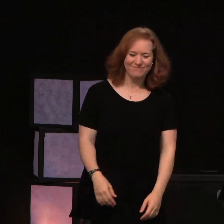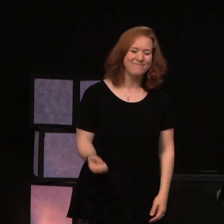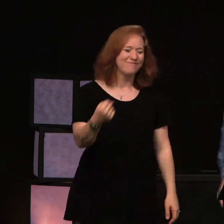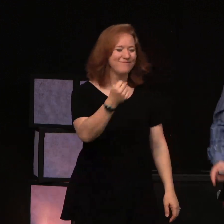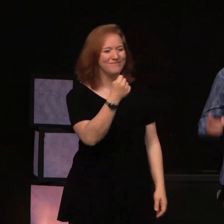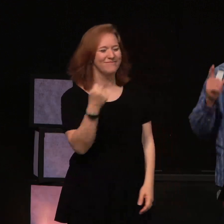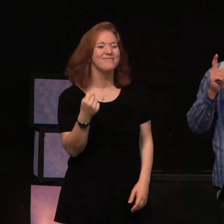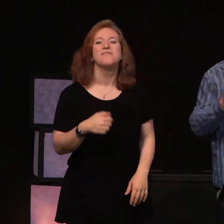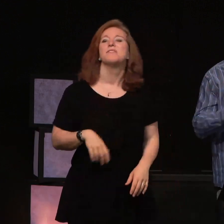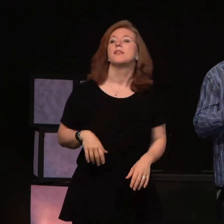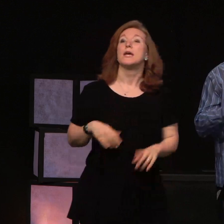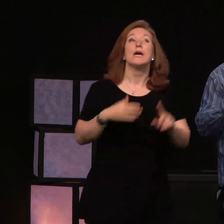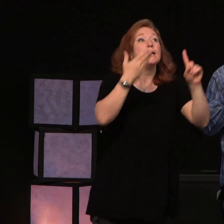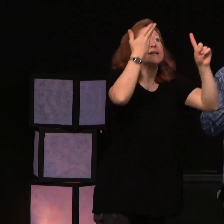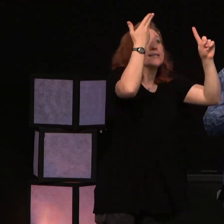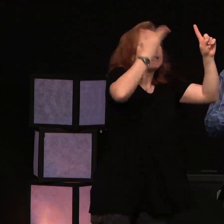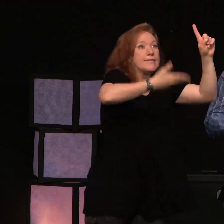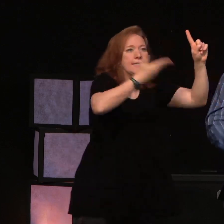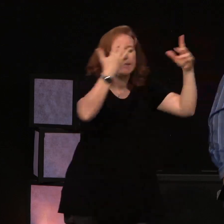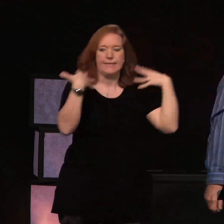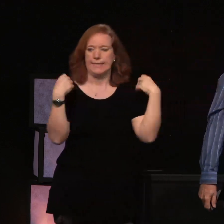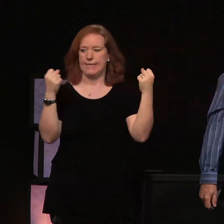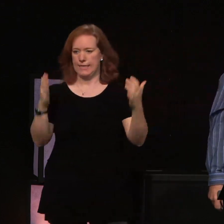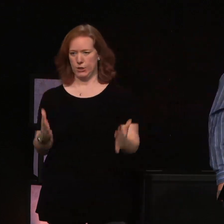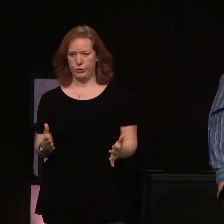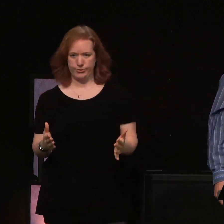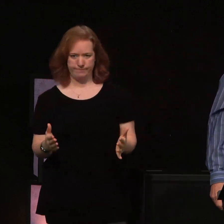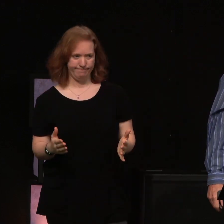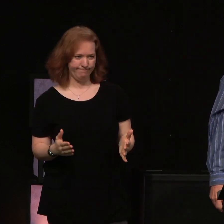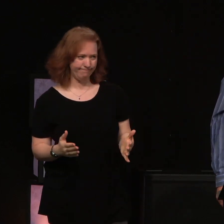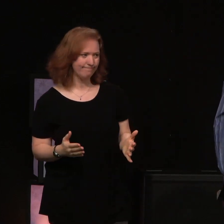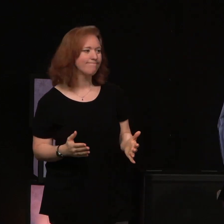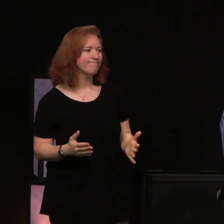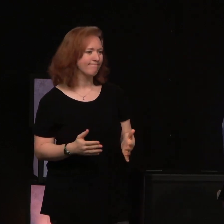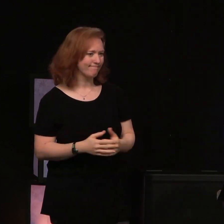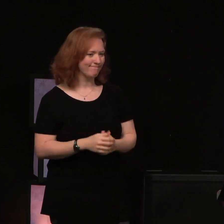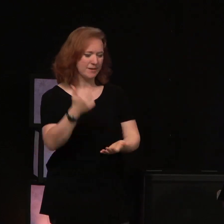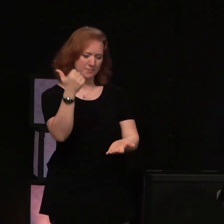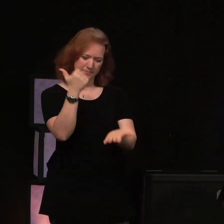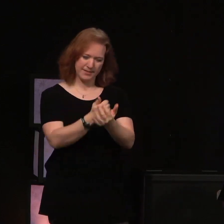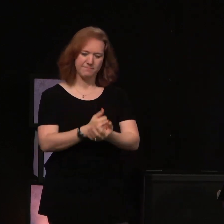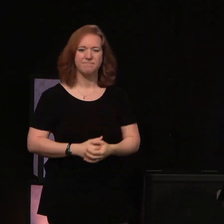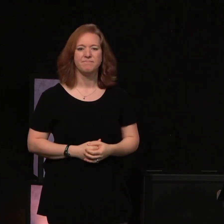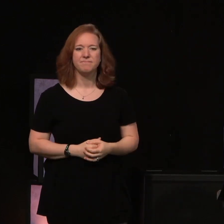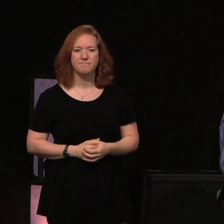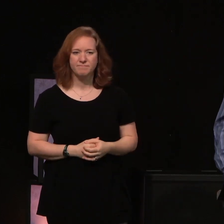He's the healer. He's the healer. Amen.